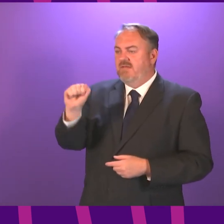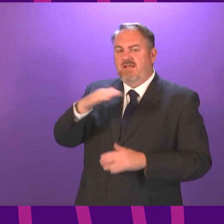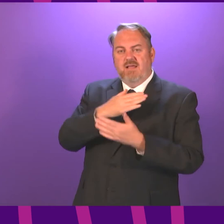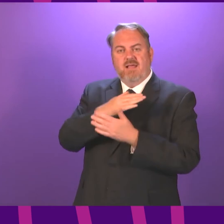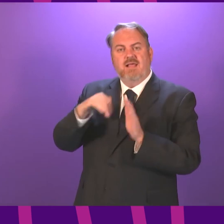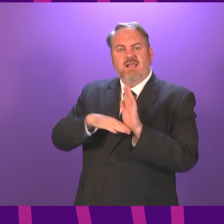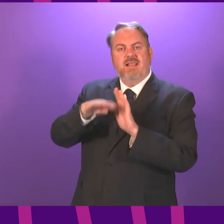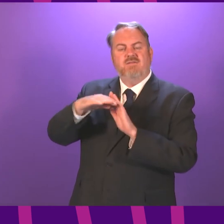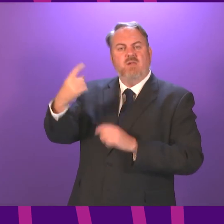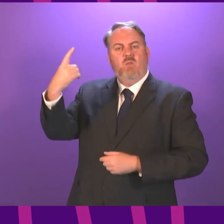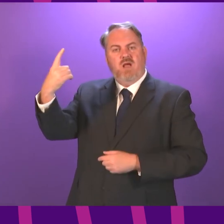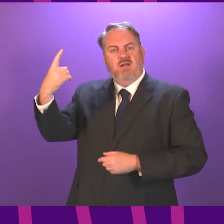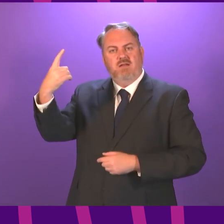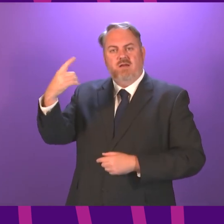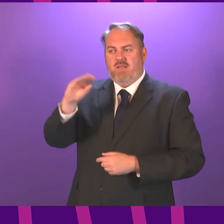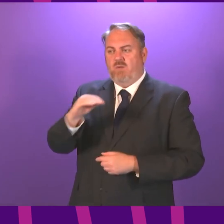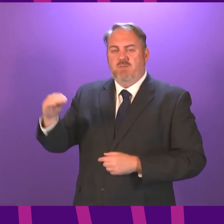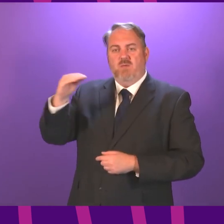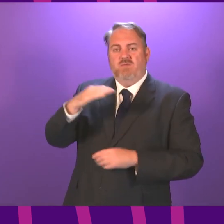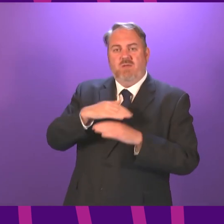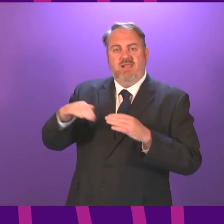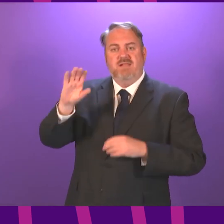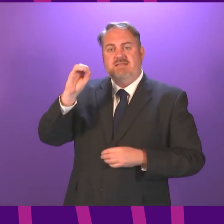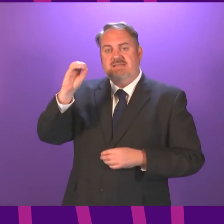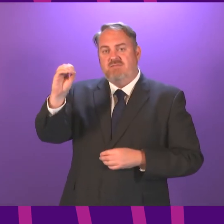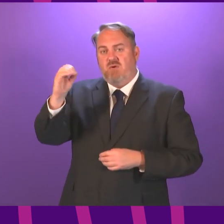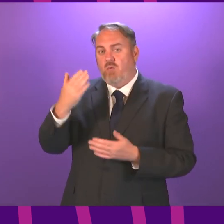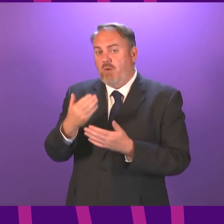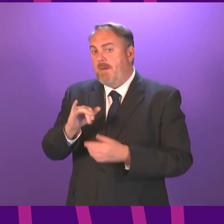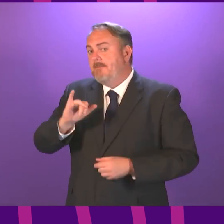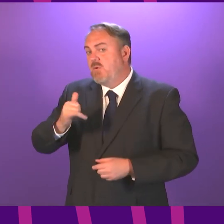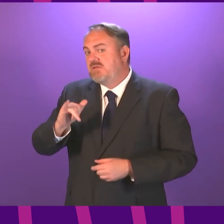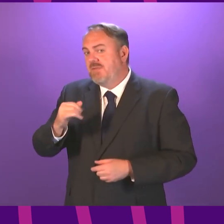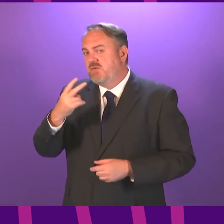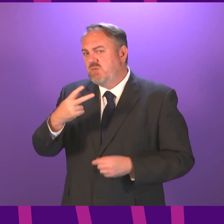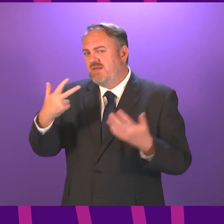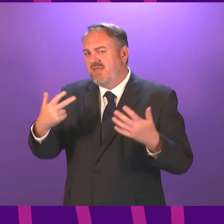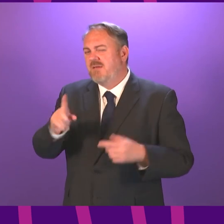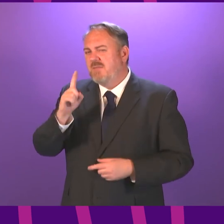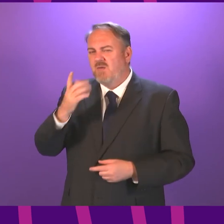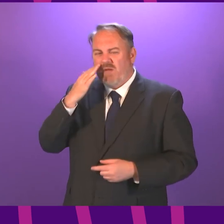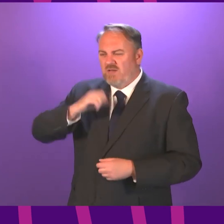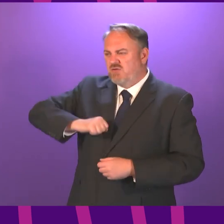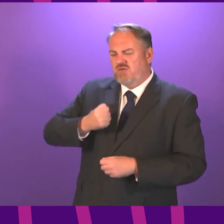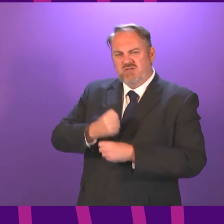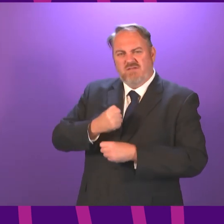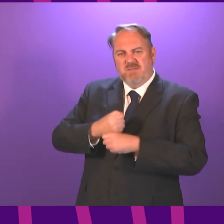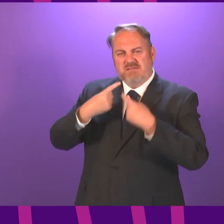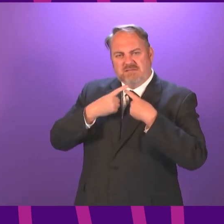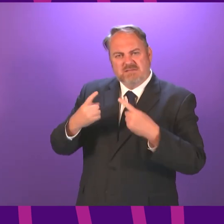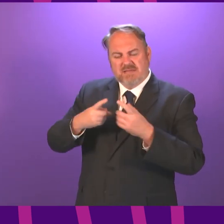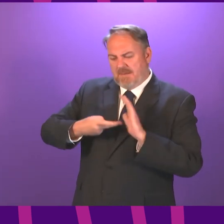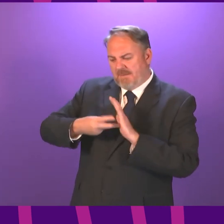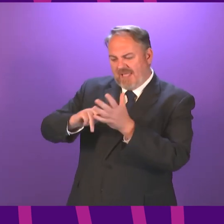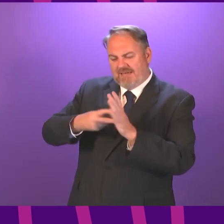may move to level zero provisionally on the 28th my question is when will the Scottish government set out revised